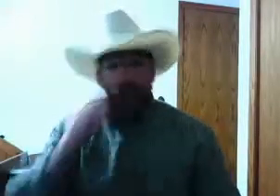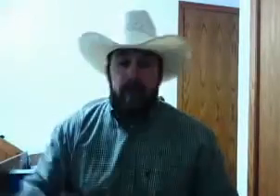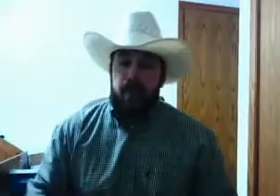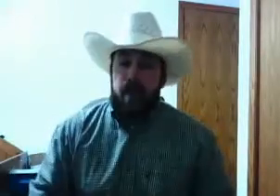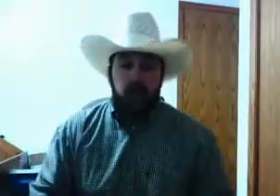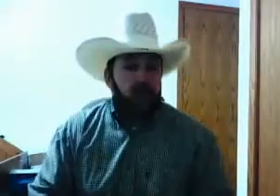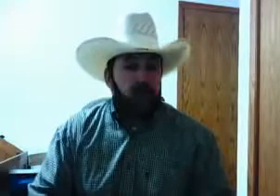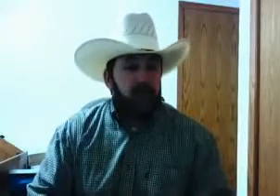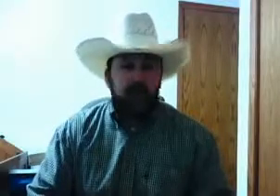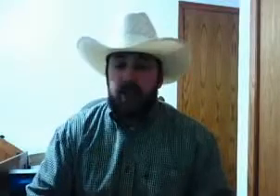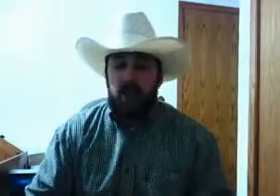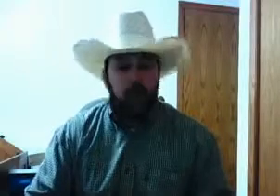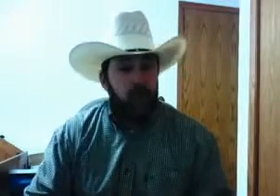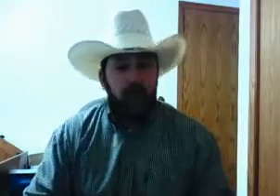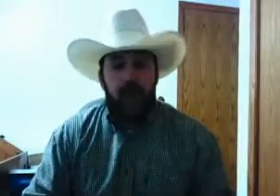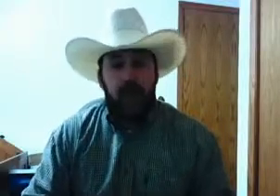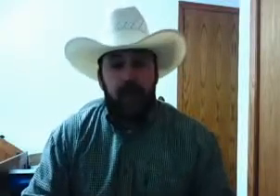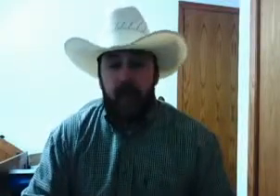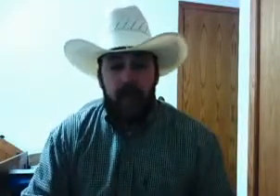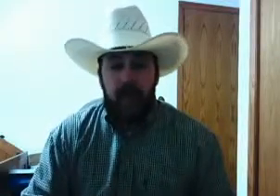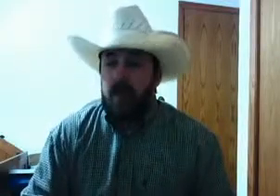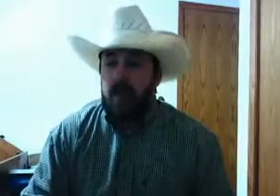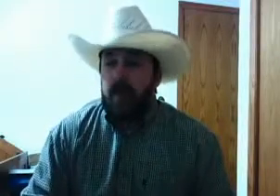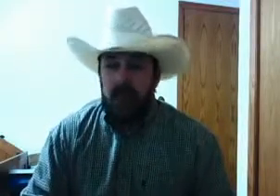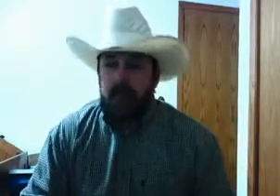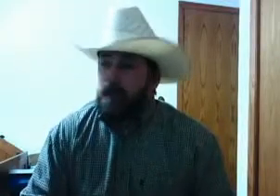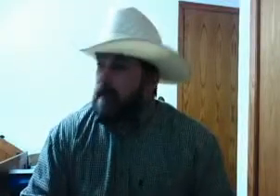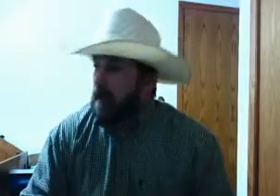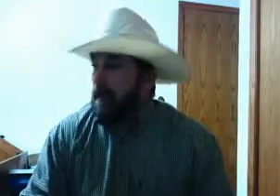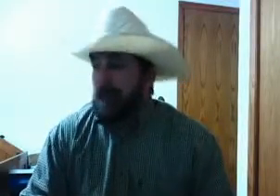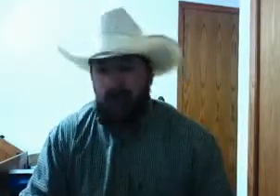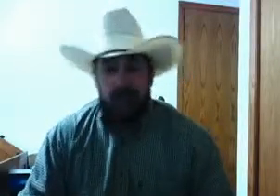that if I was preaching this in Europe or Canada right now, they'd be coming to get me.